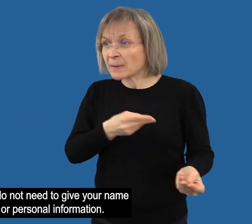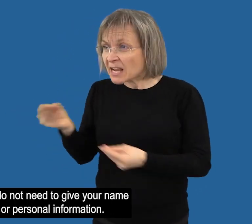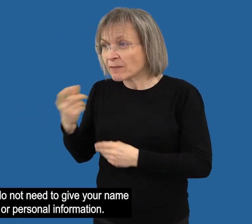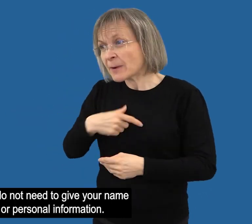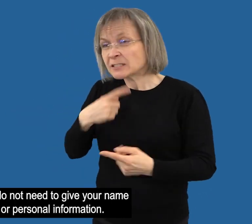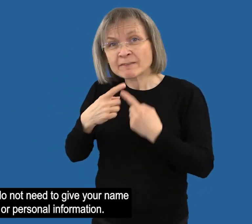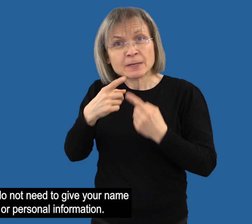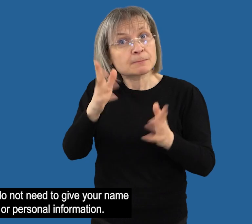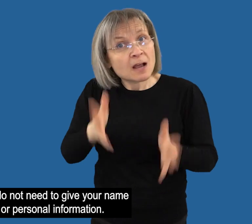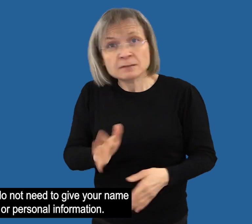personal information